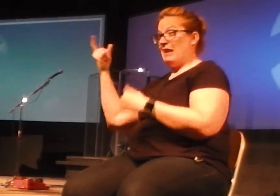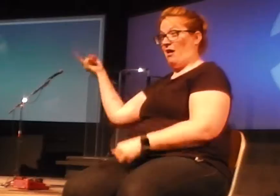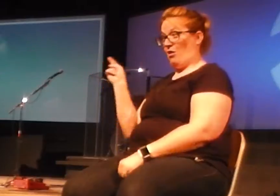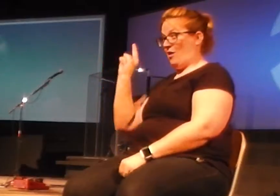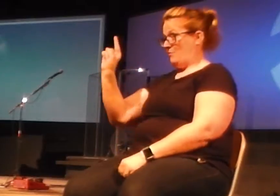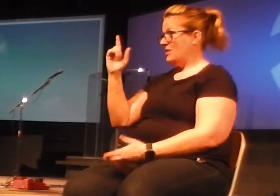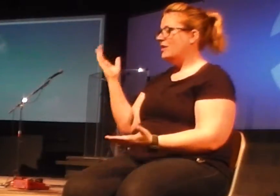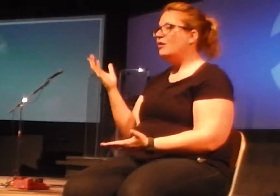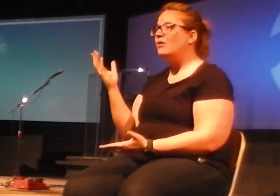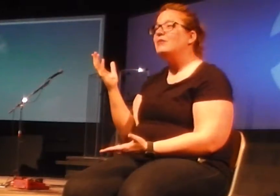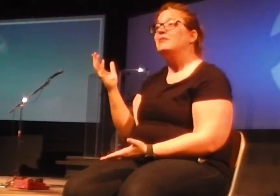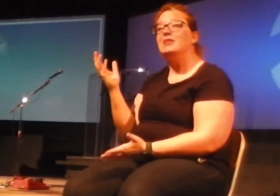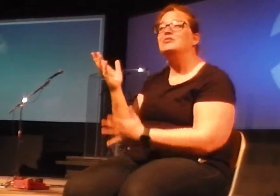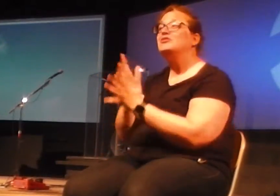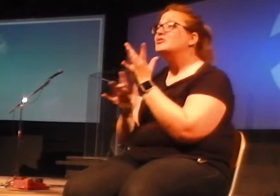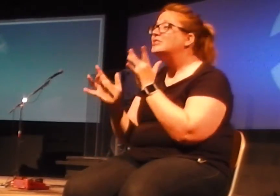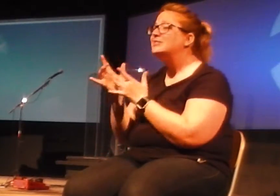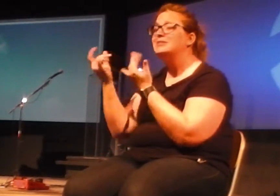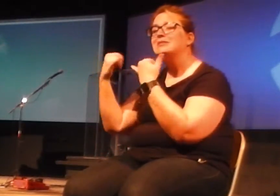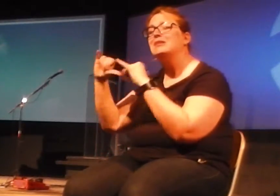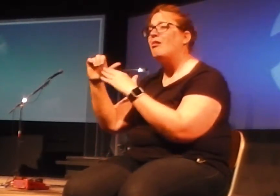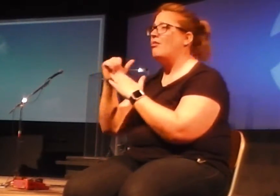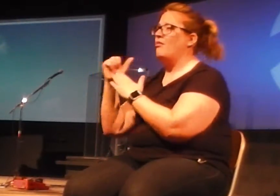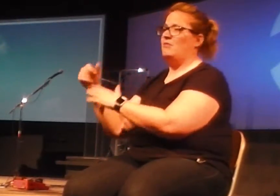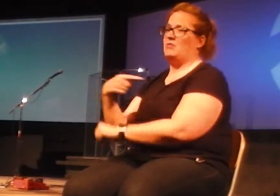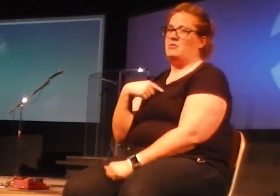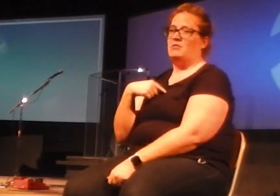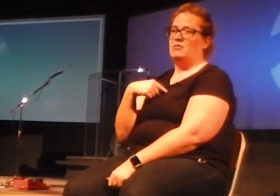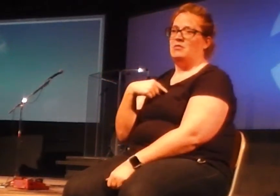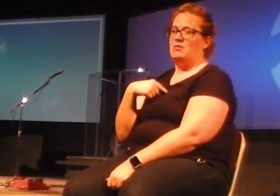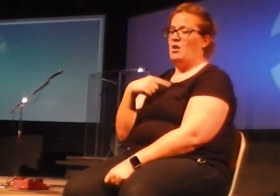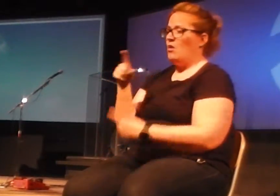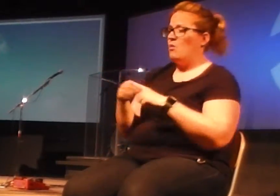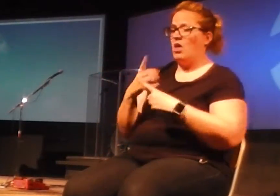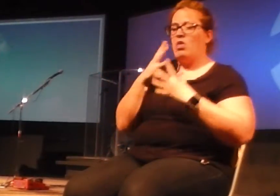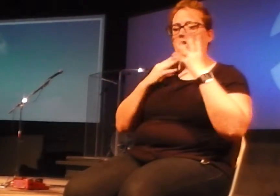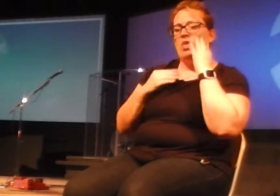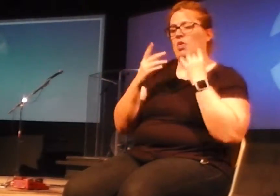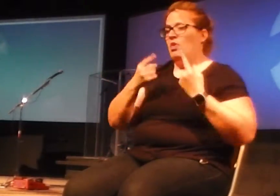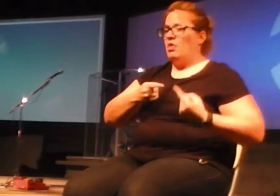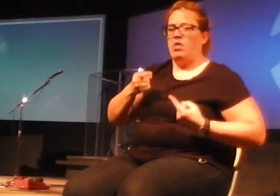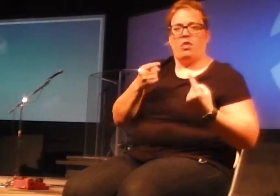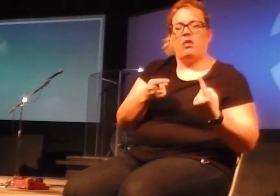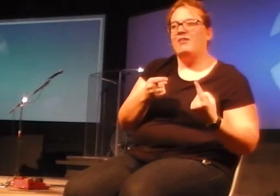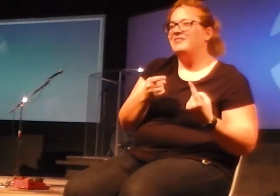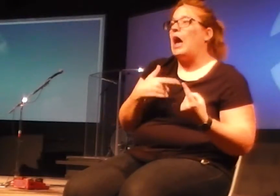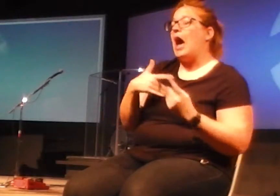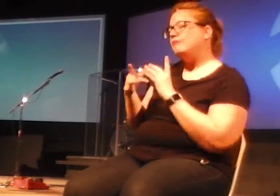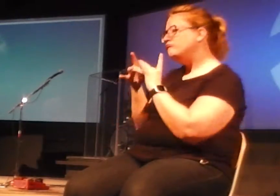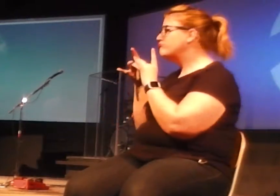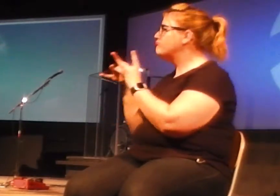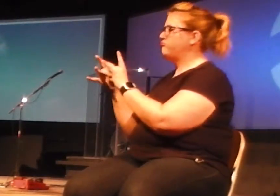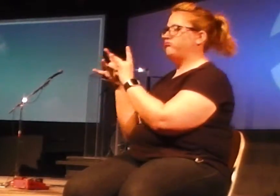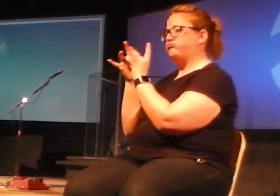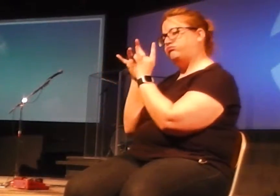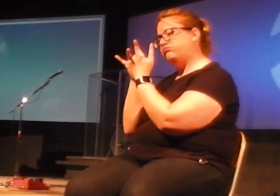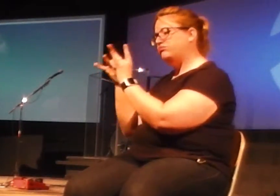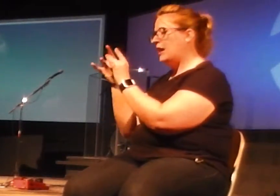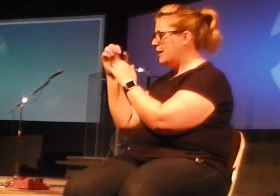has been my guide through this period of exile. My relationship with Jesus has been what has guided me every